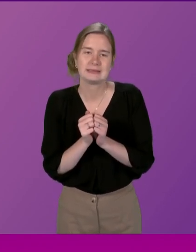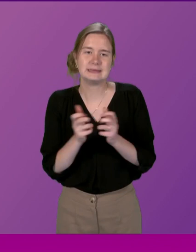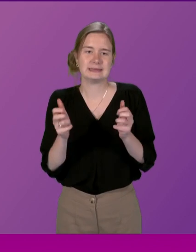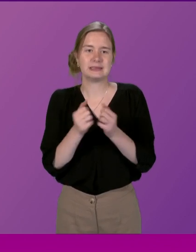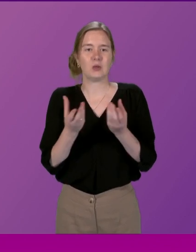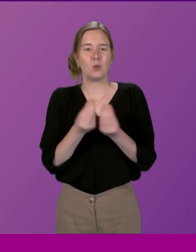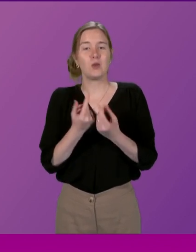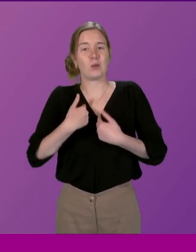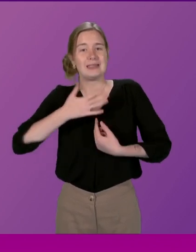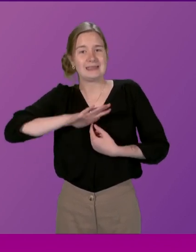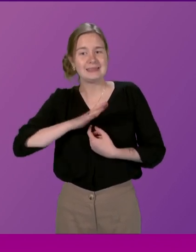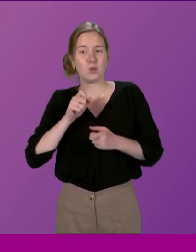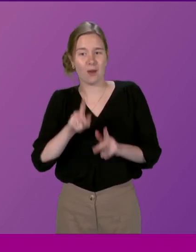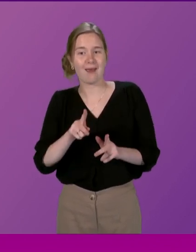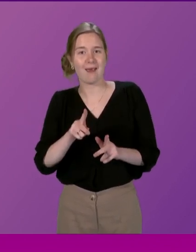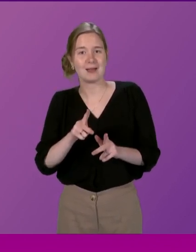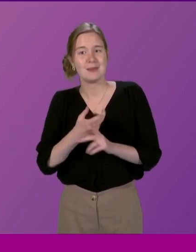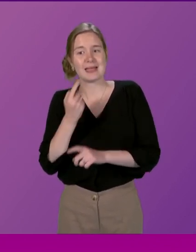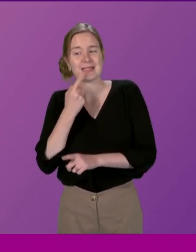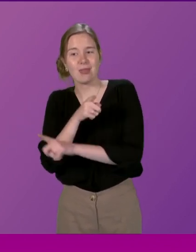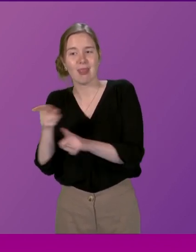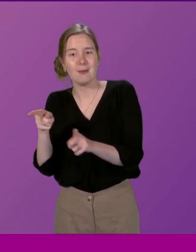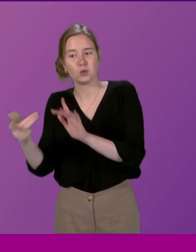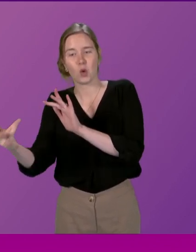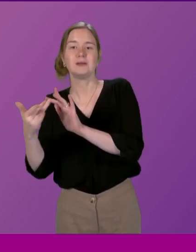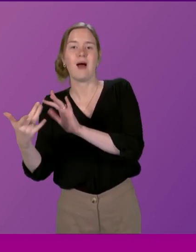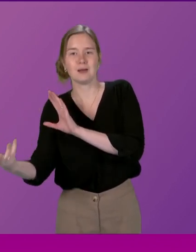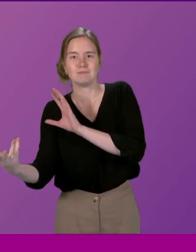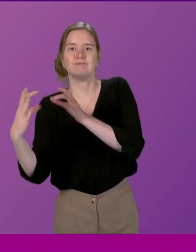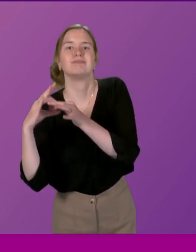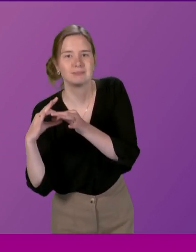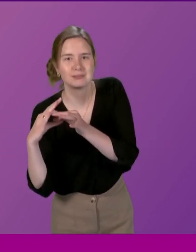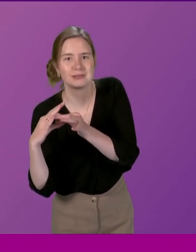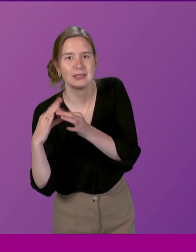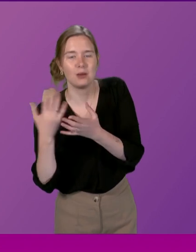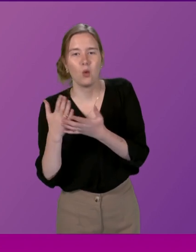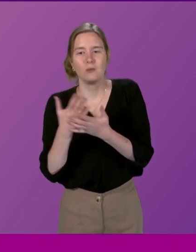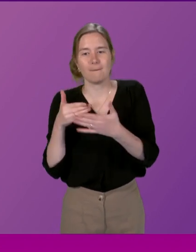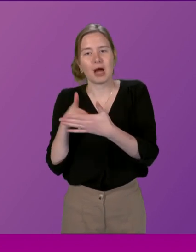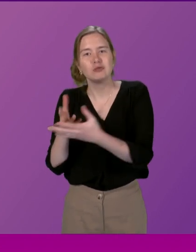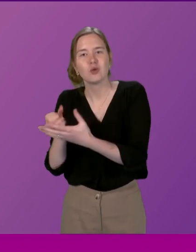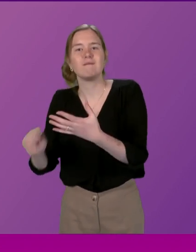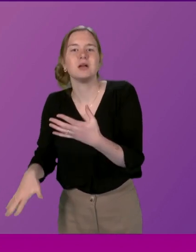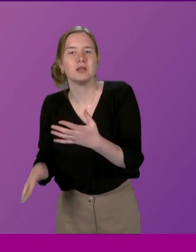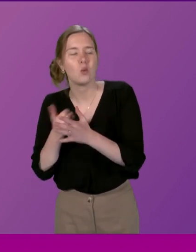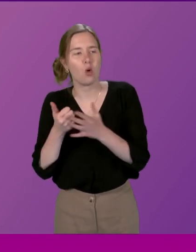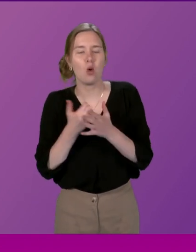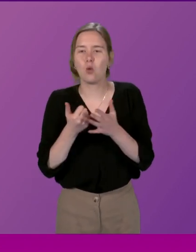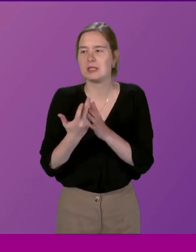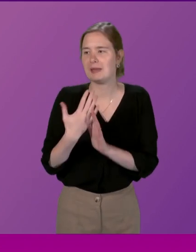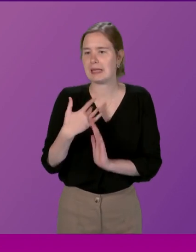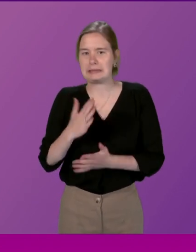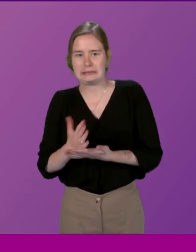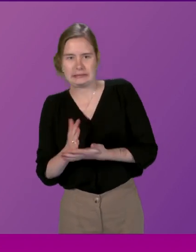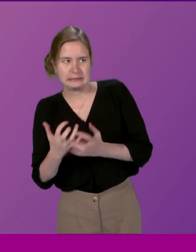regards to we need to find a way to make it easier for them to contact us and to take away. There is always the intimidation of